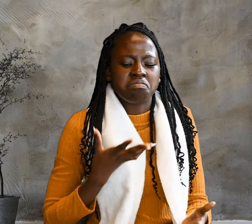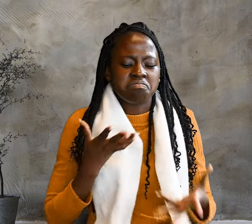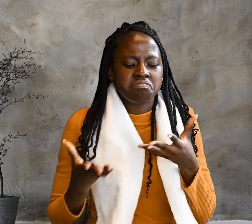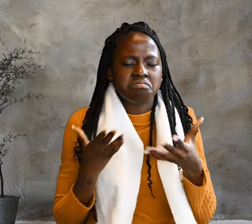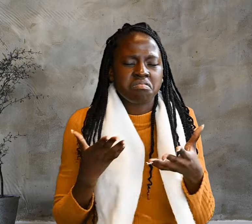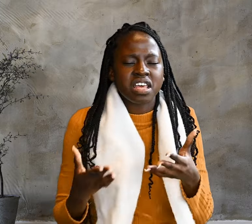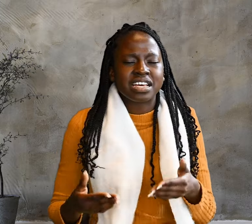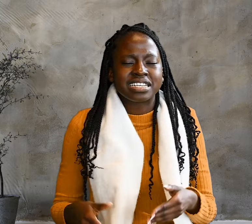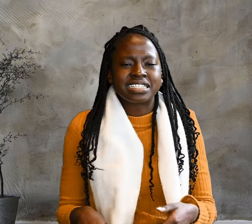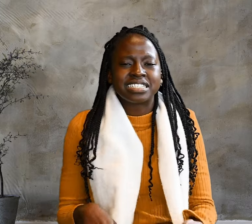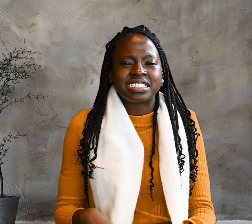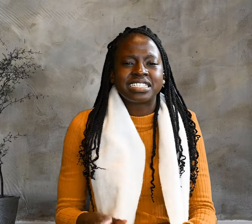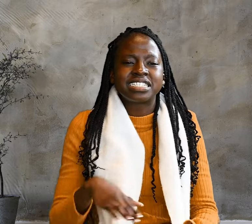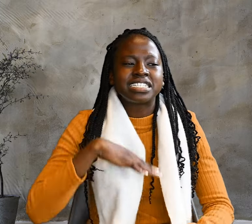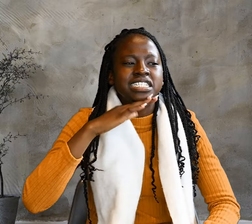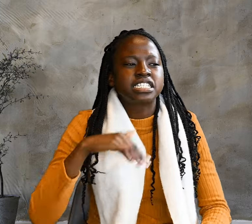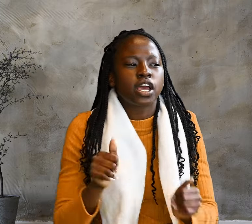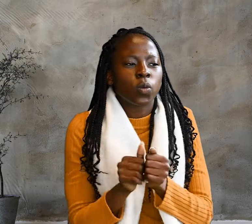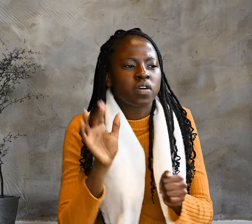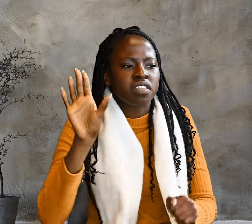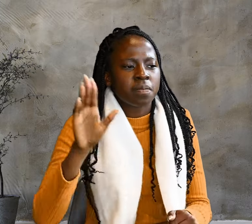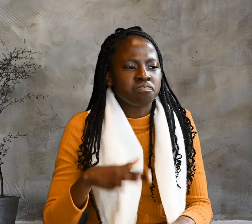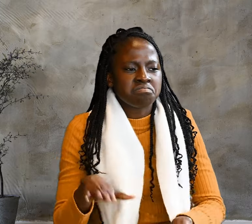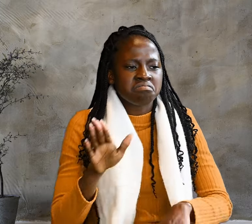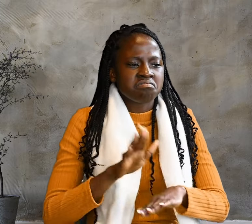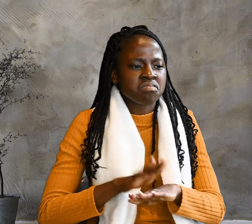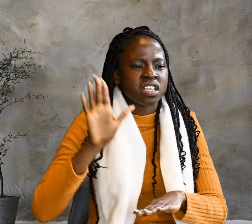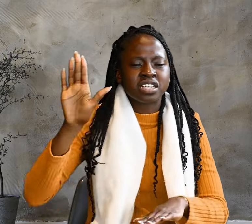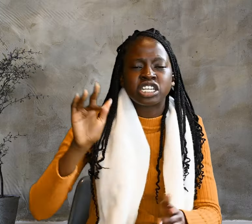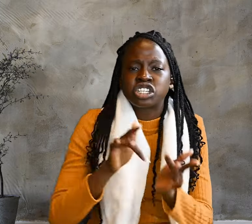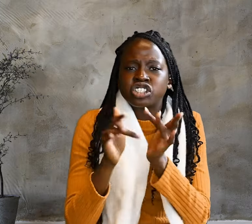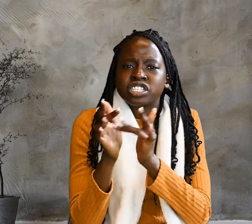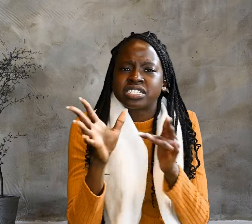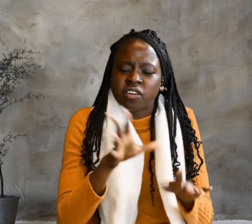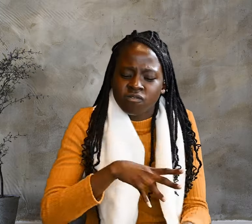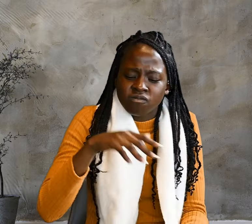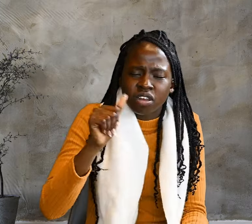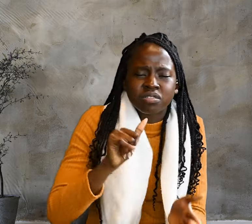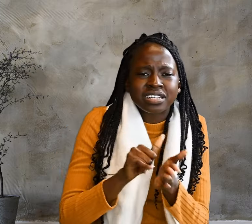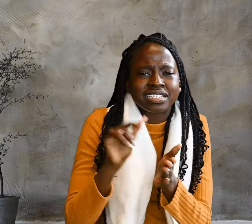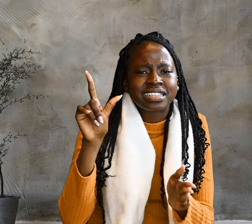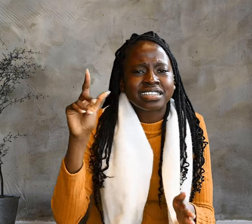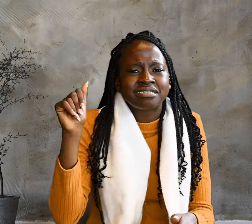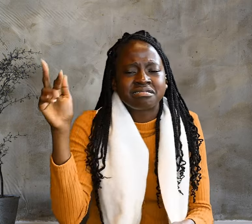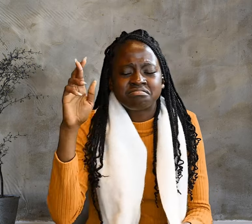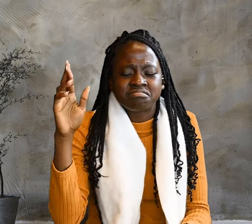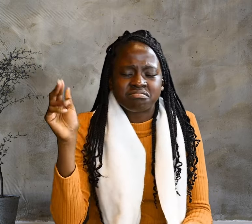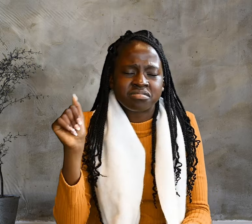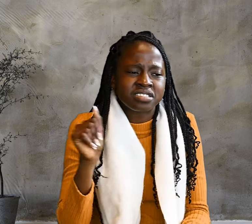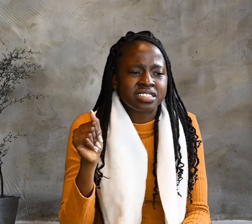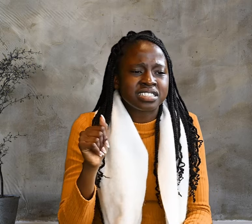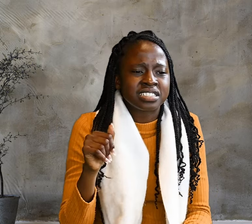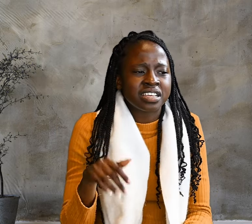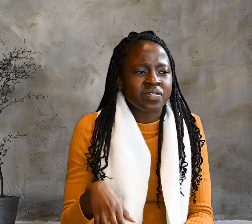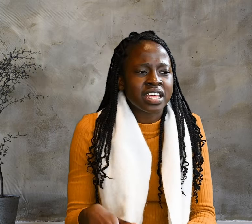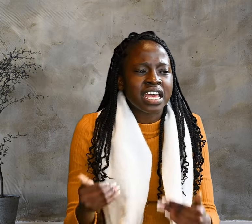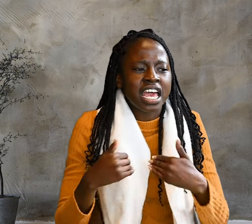On his arrival, Jesus found that Lazarus had already been in the tomb for four